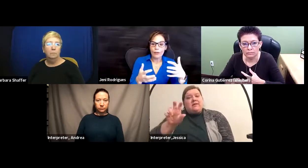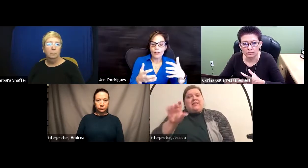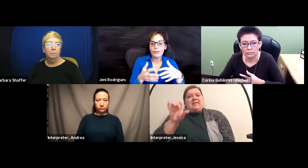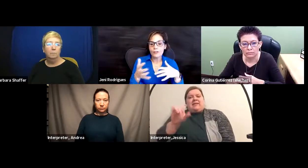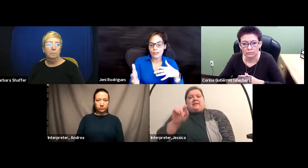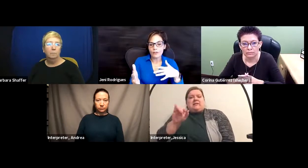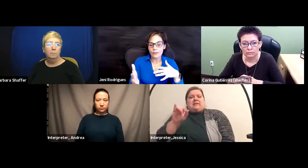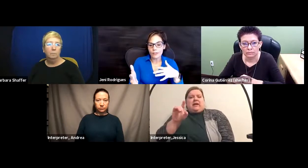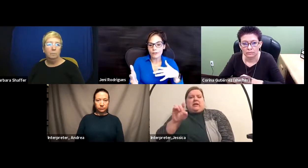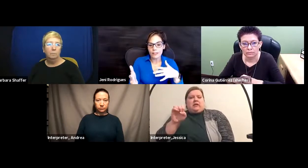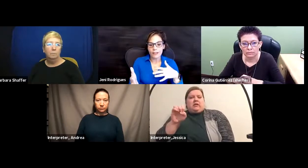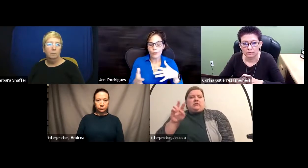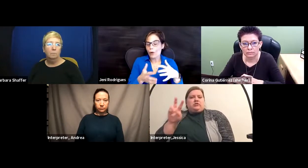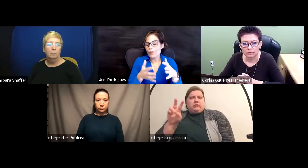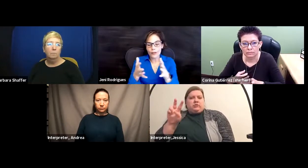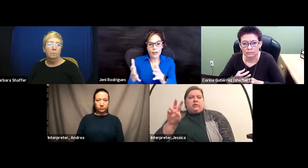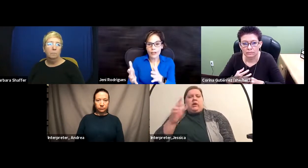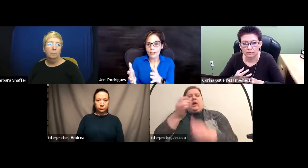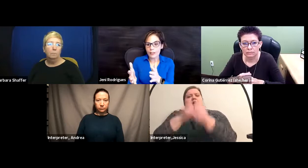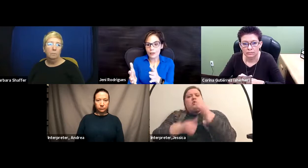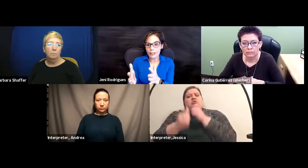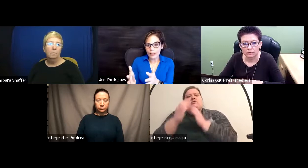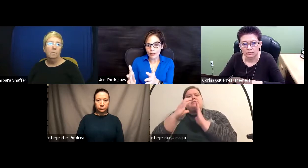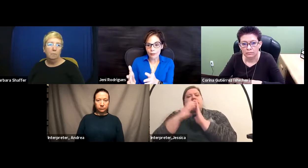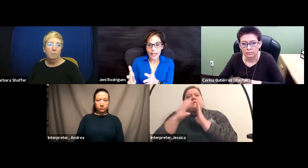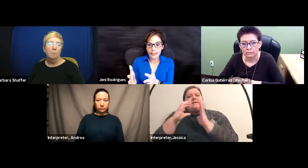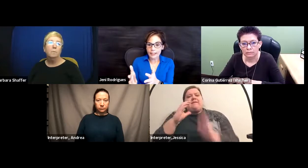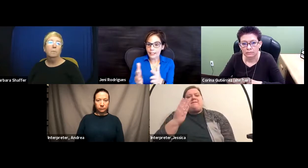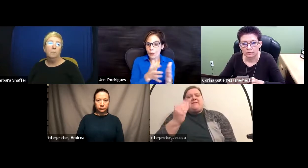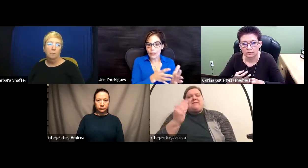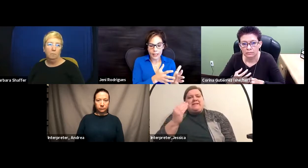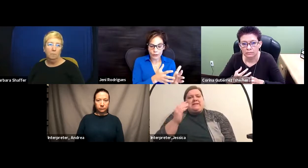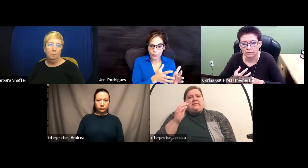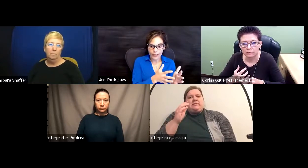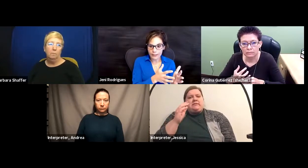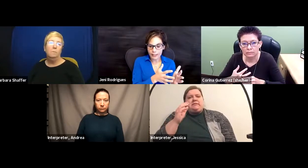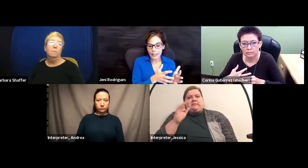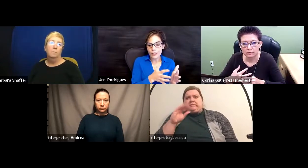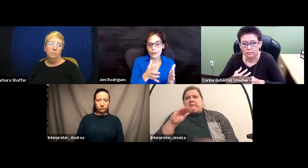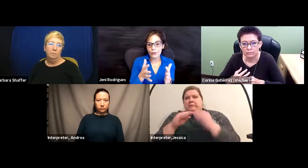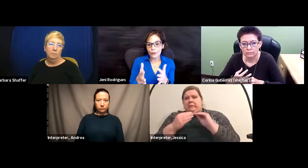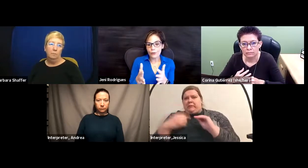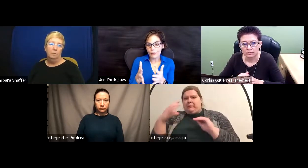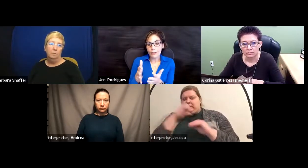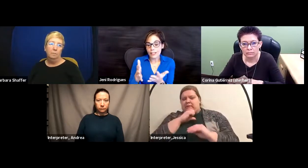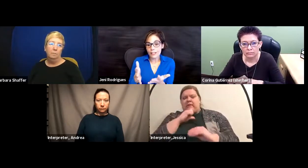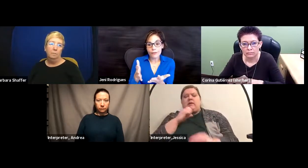Section 1557, whether you're a Title III entity or a Title II entity, if you receive